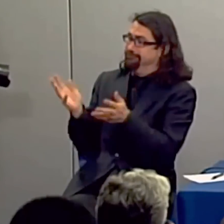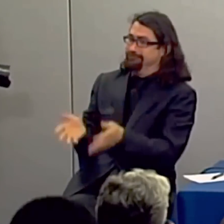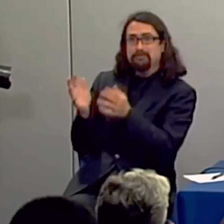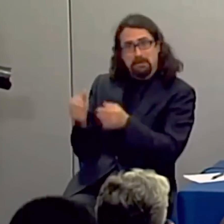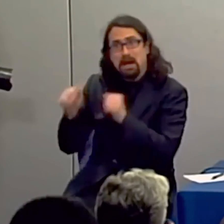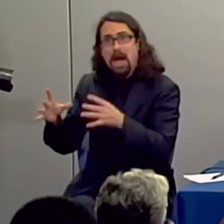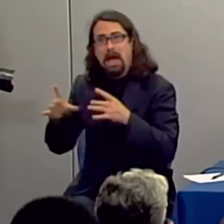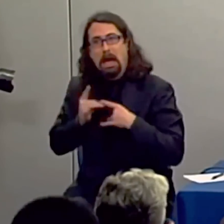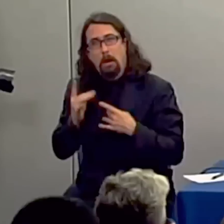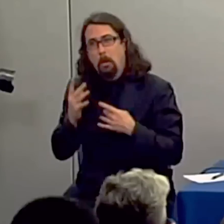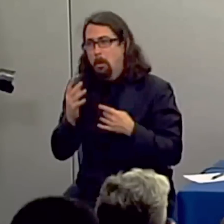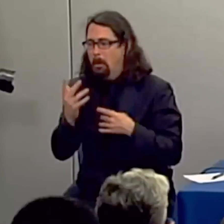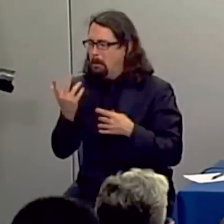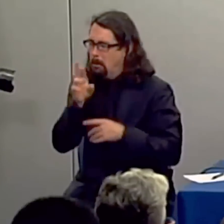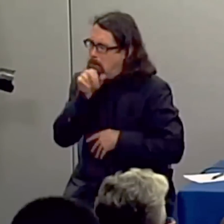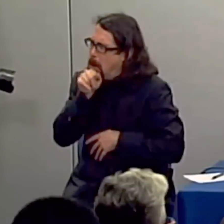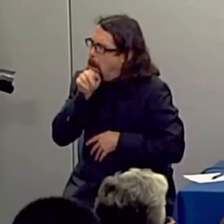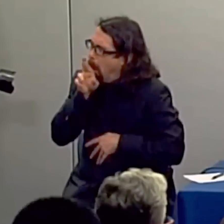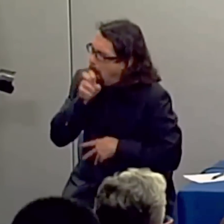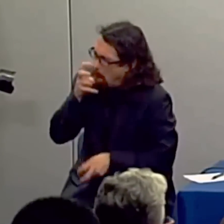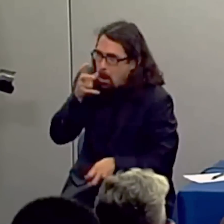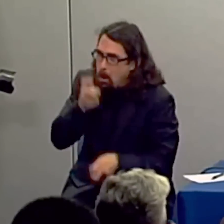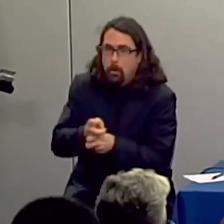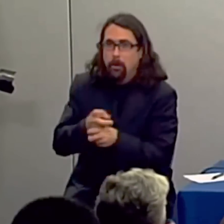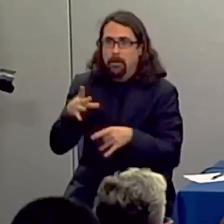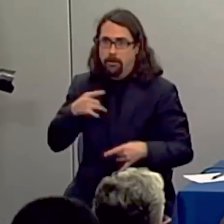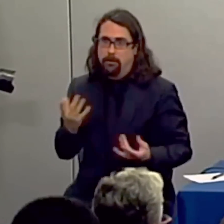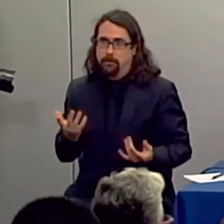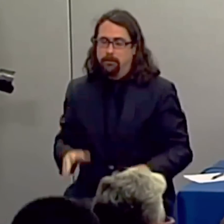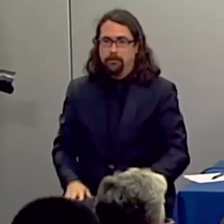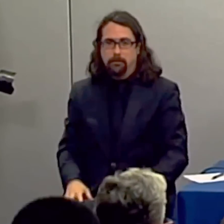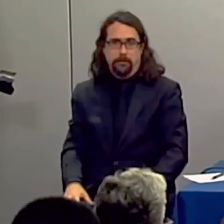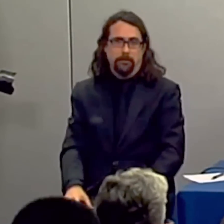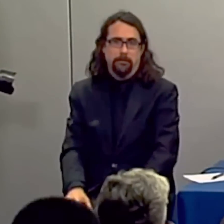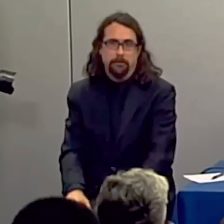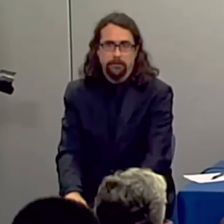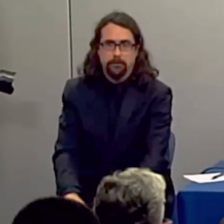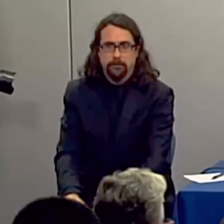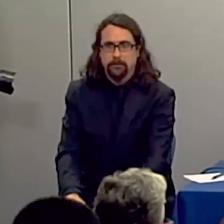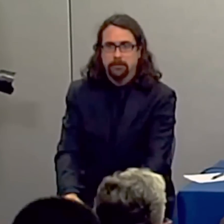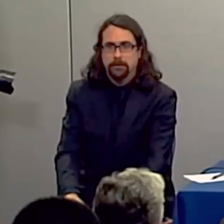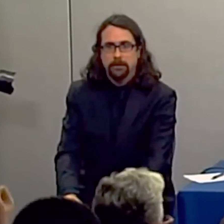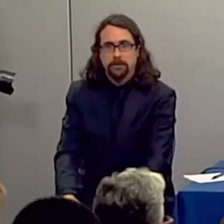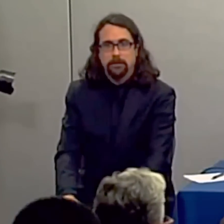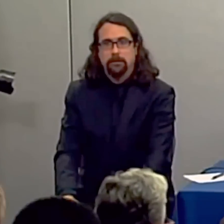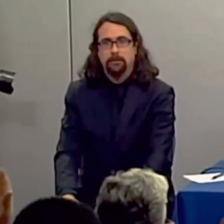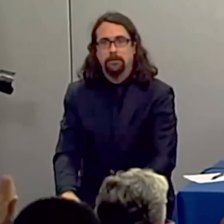driver. The car service driver confirmed and the patient confirmed that there had been no personal contact. It was an Internet transaction. No one